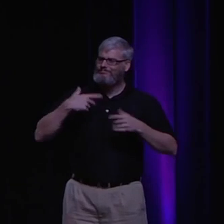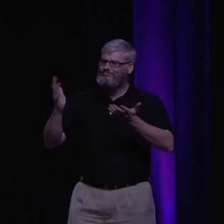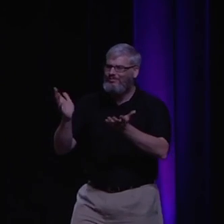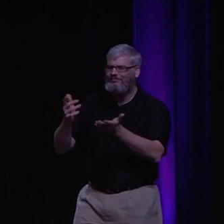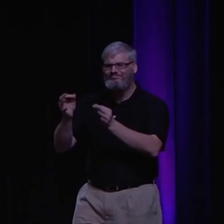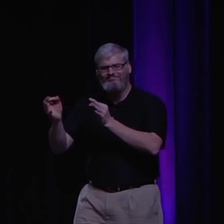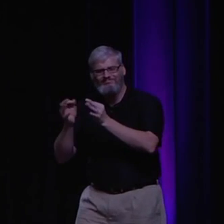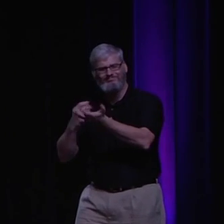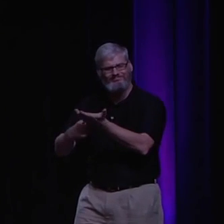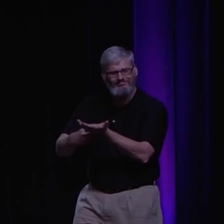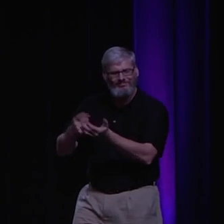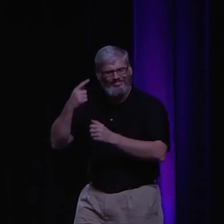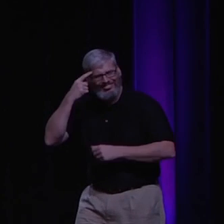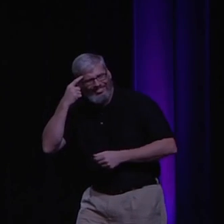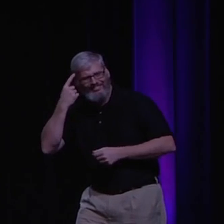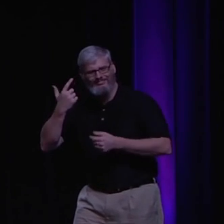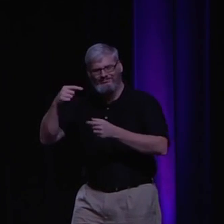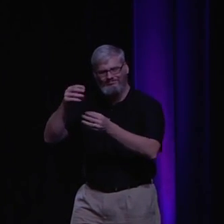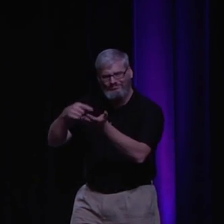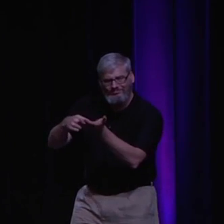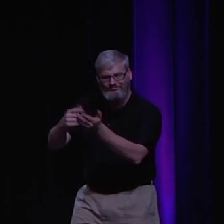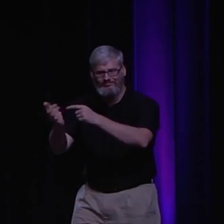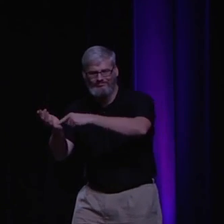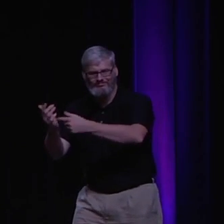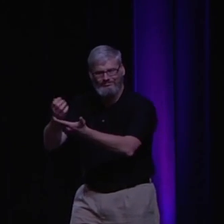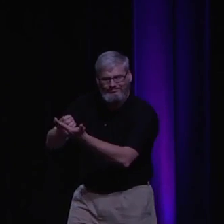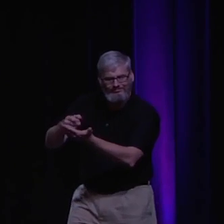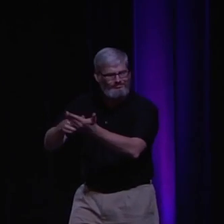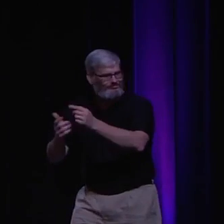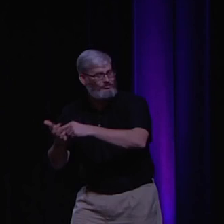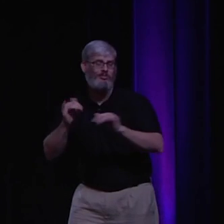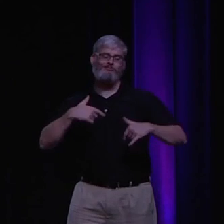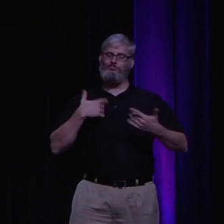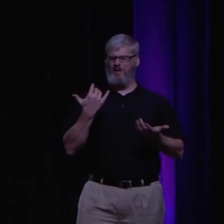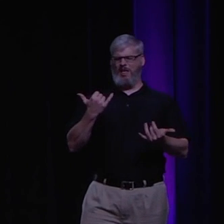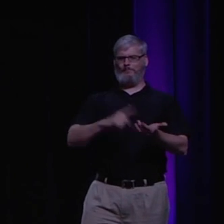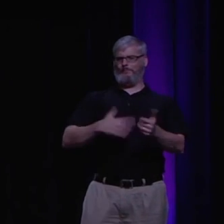I appear on video, I have a smile, I'm presenting a thoughtful argument,